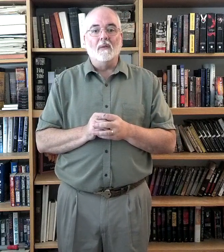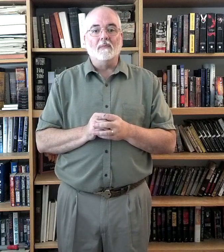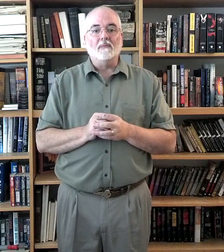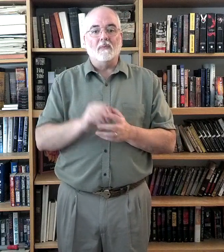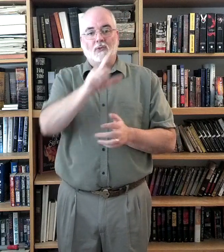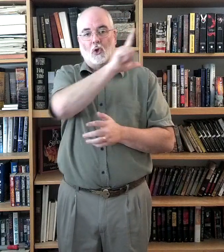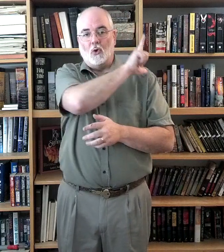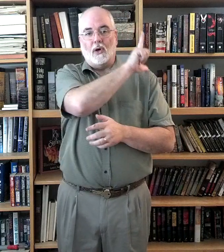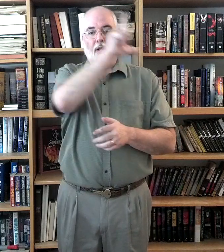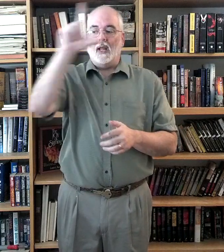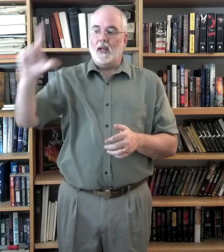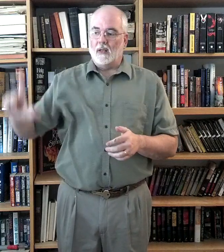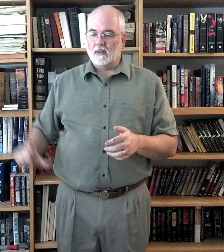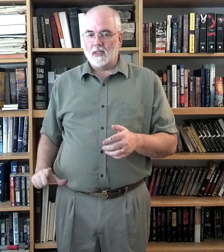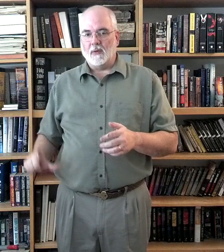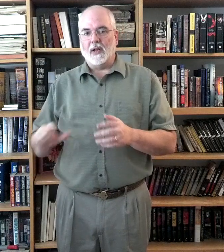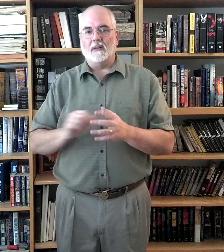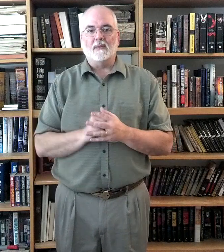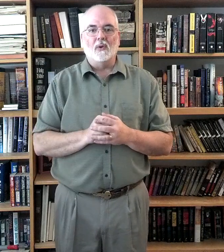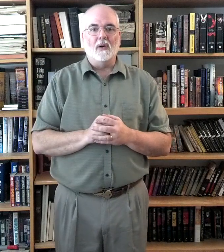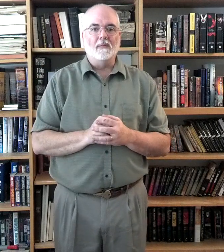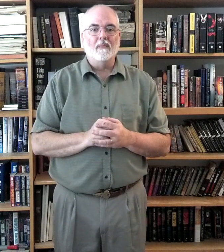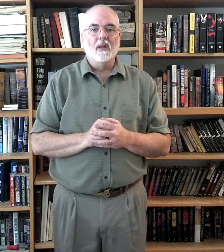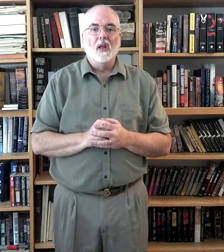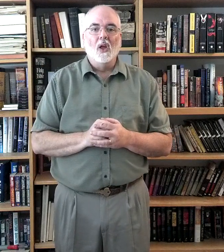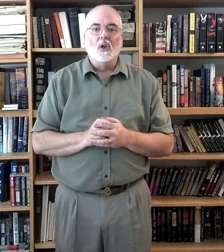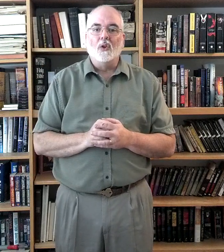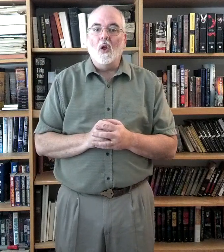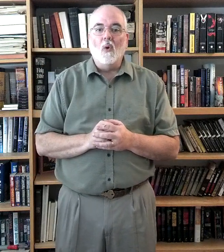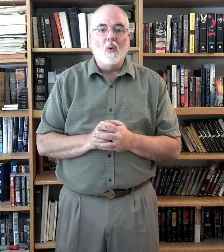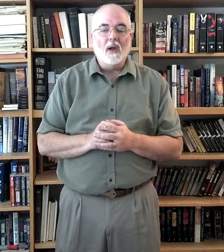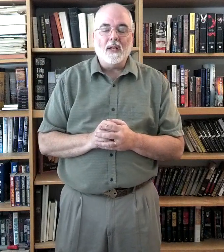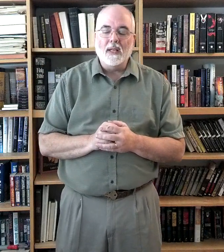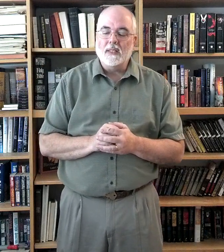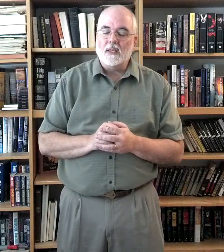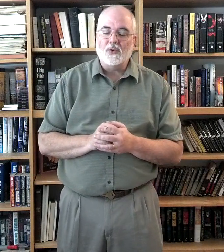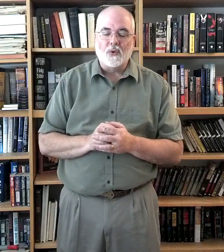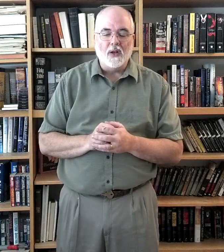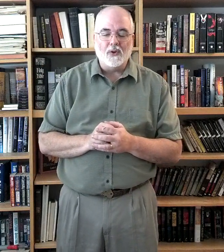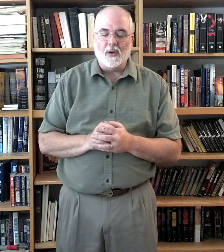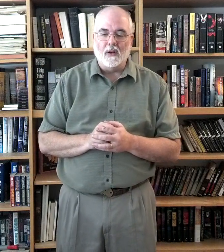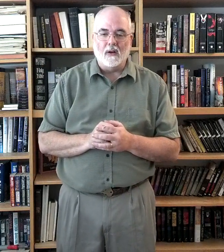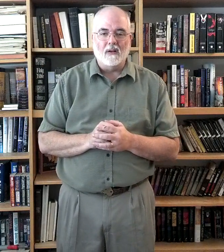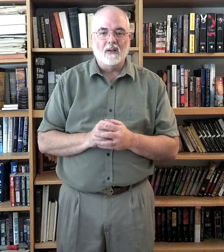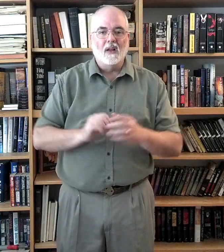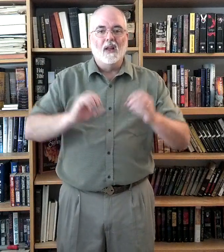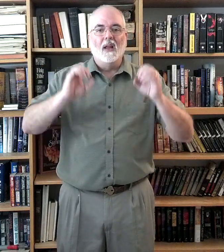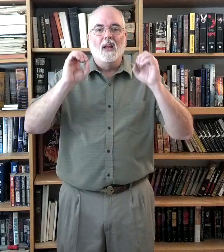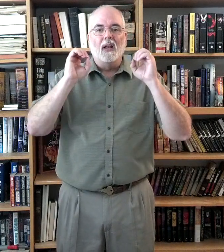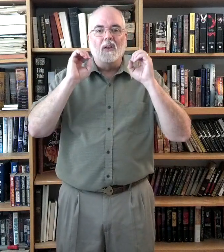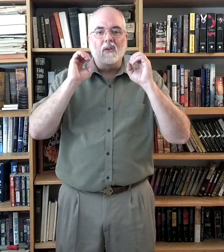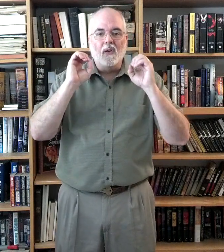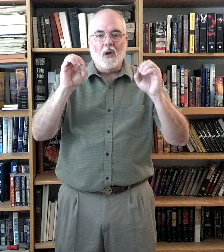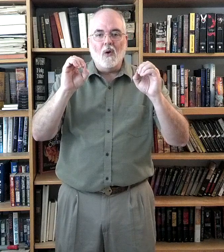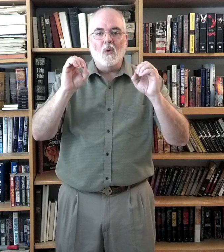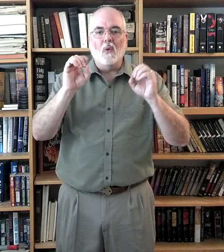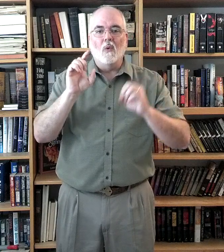So Lord. L. Coming down. Lord. No one is a stranger here. No